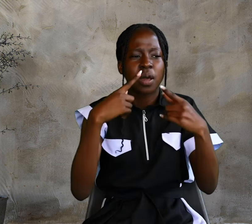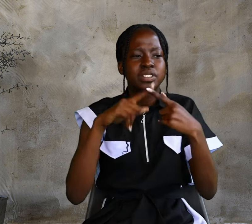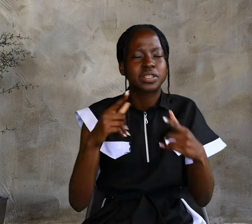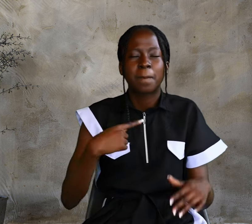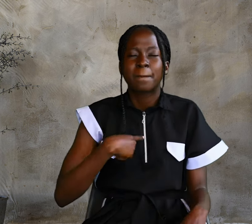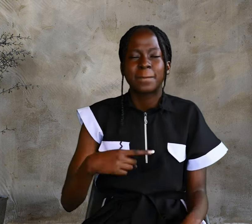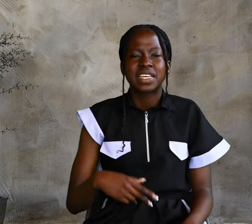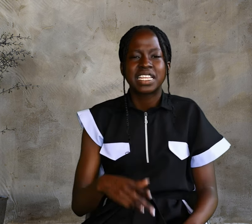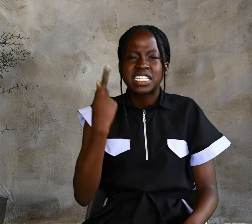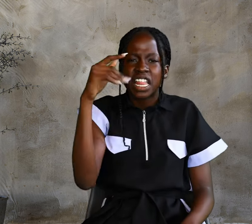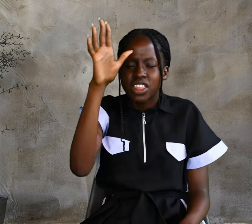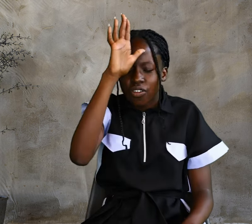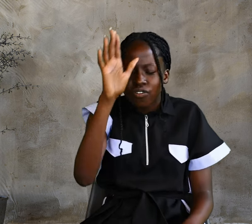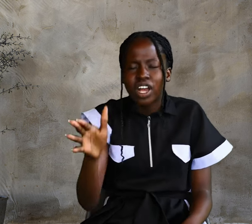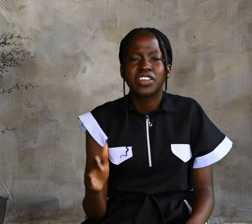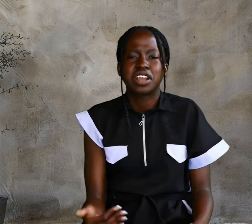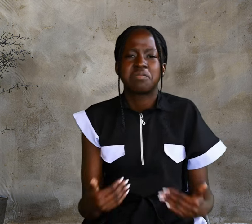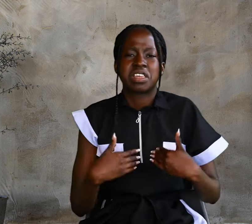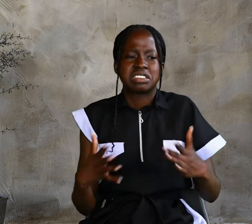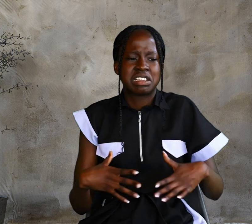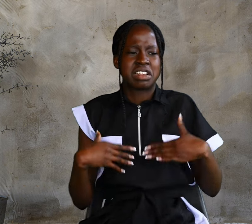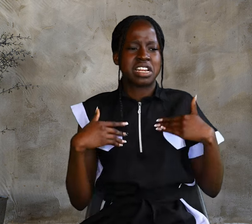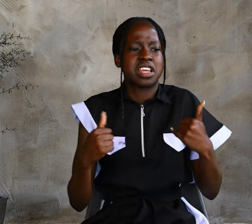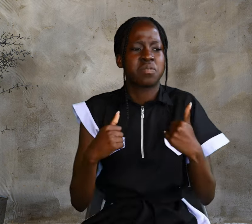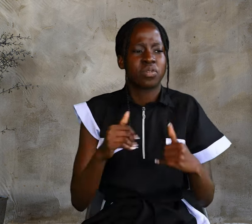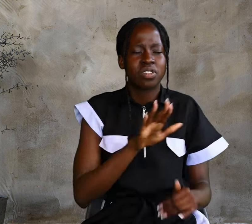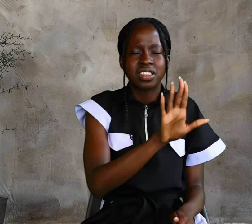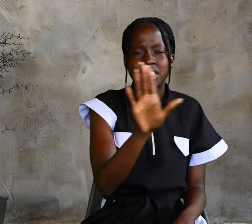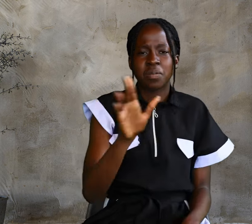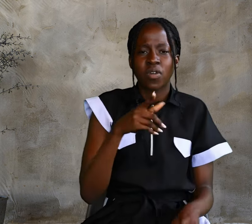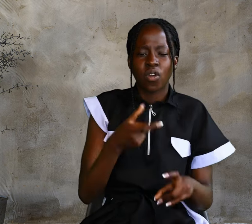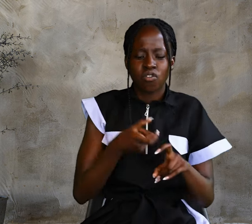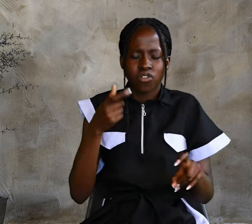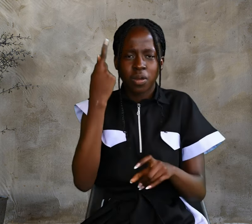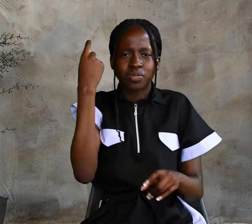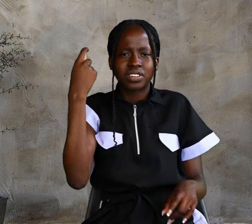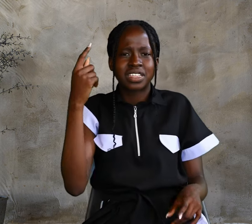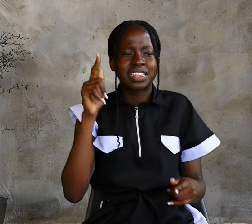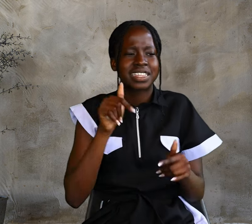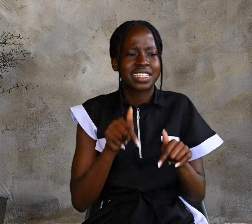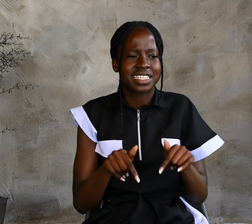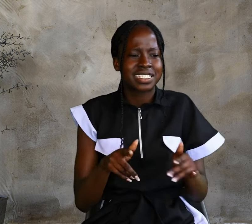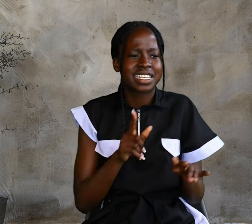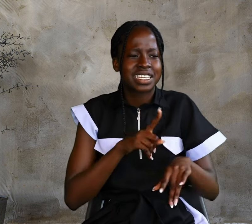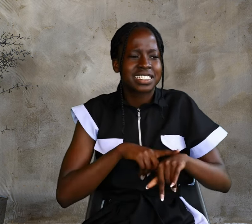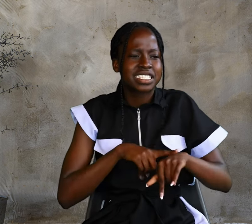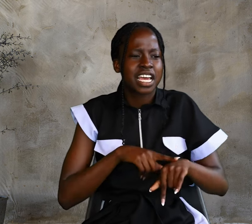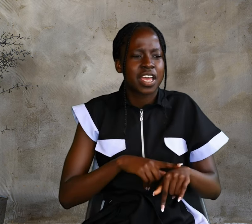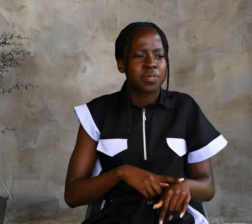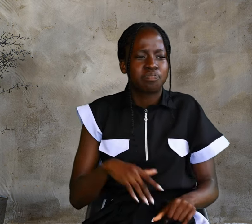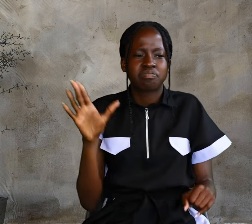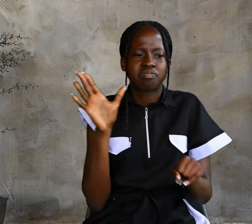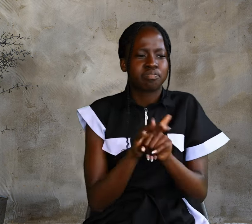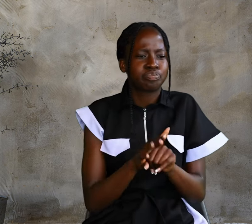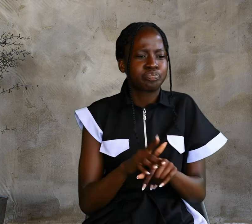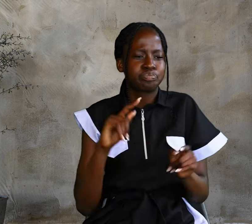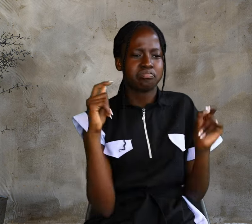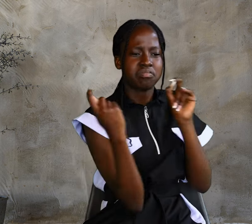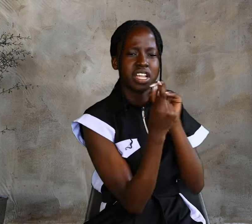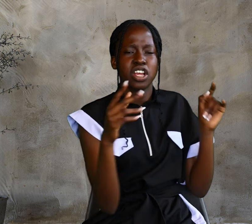Father has enabled them. From this time, many of His disciples turned back and no longer followed Him.